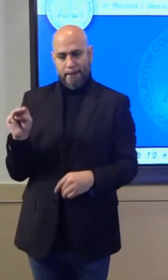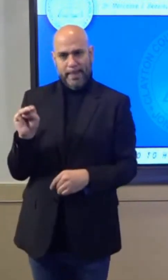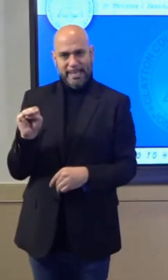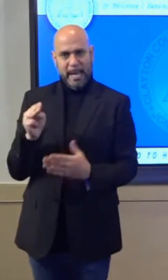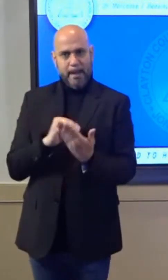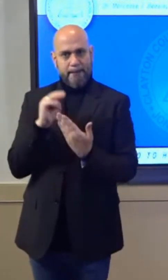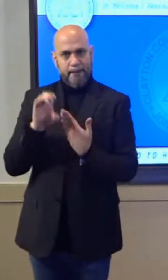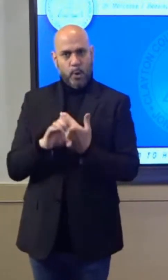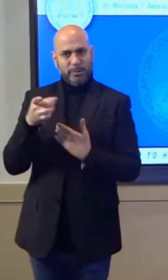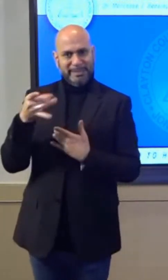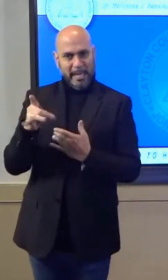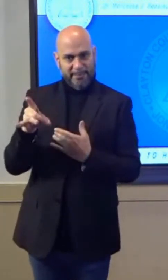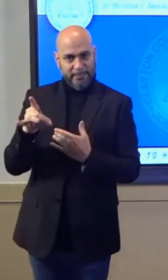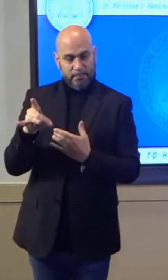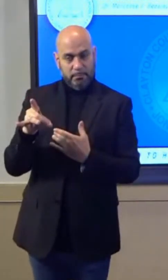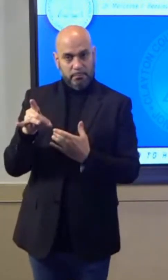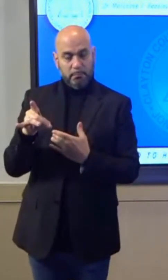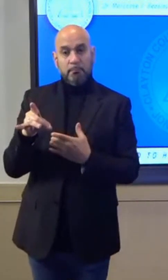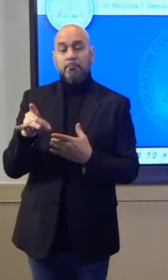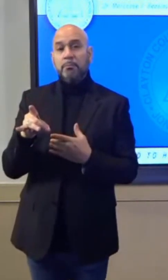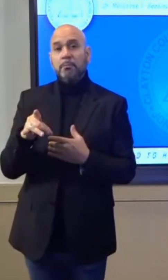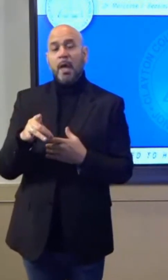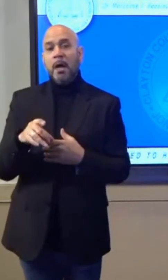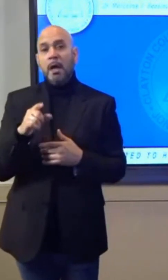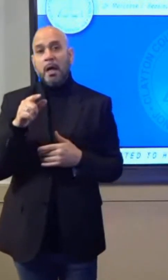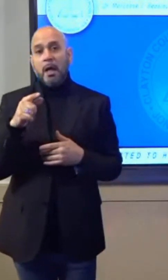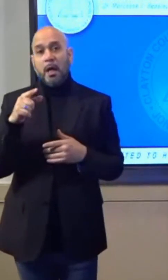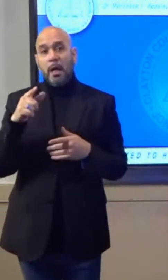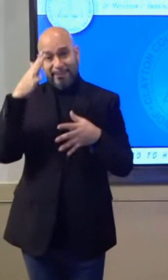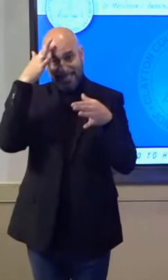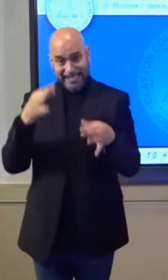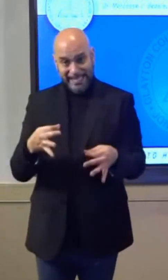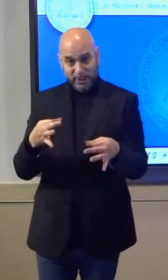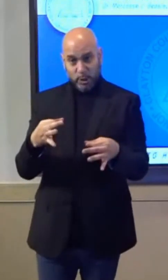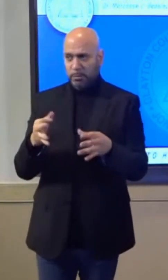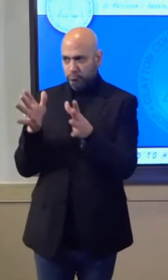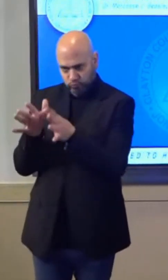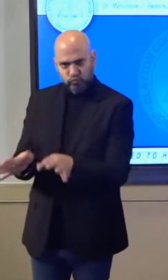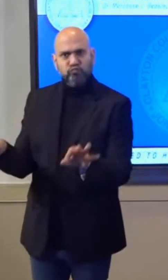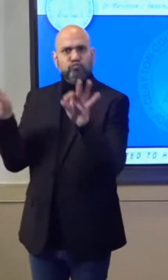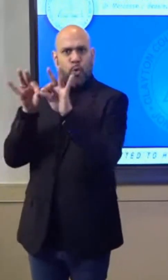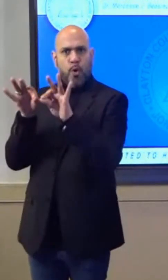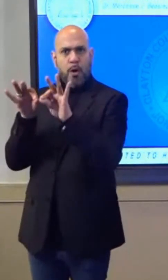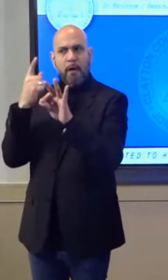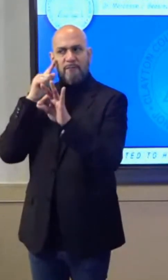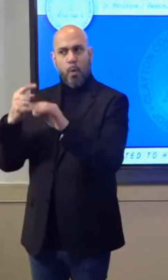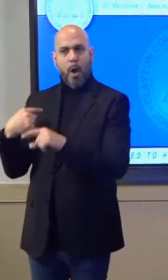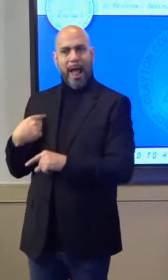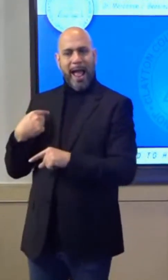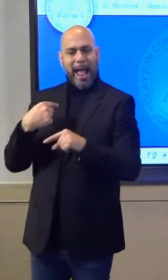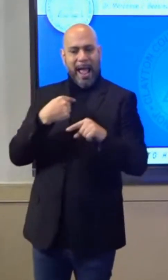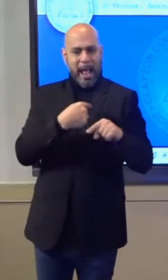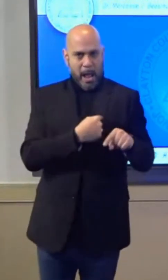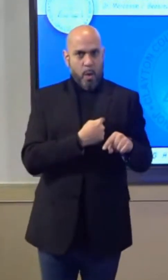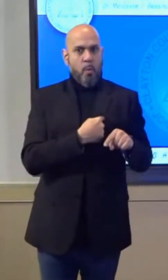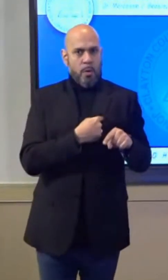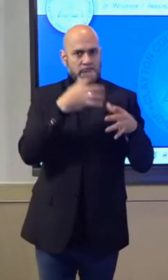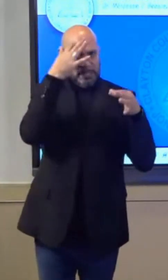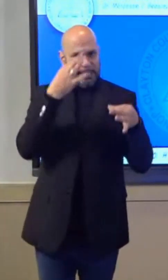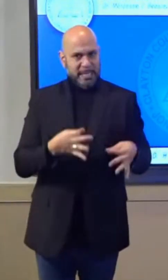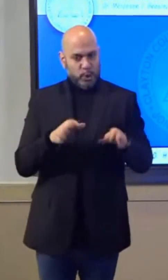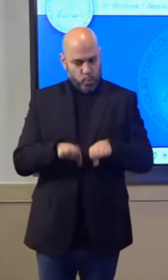8th. This decision has been critical to our decision to reopen. So we're very grateful,